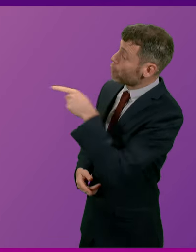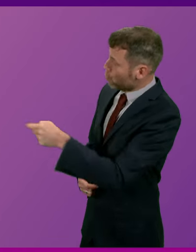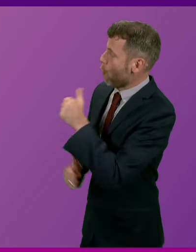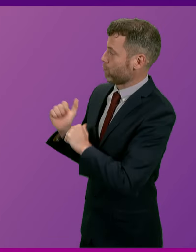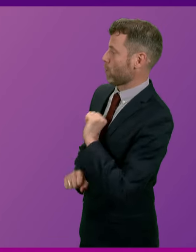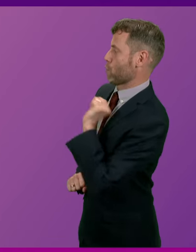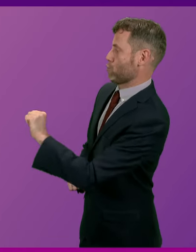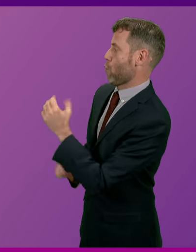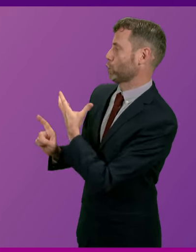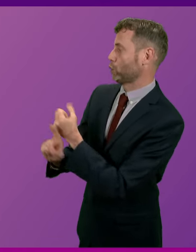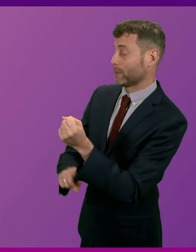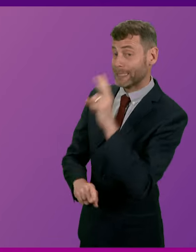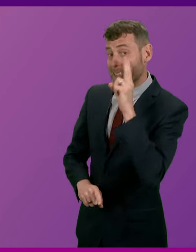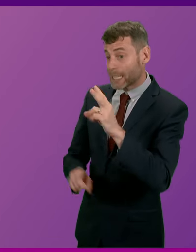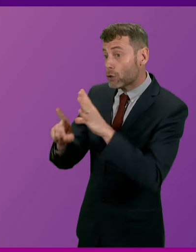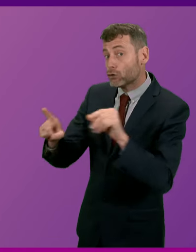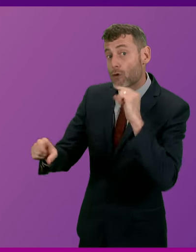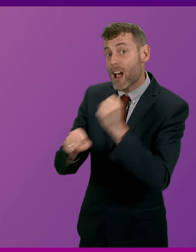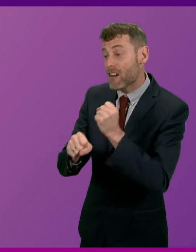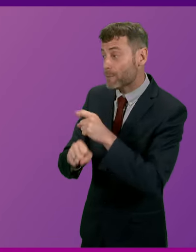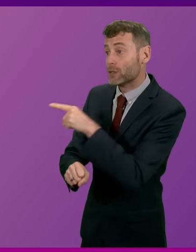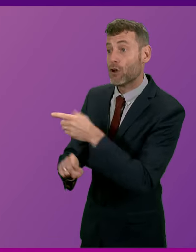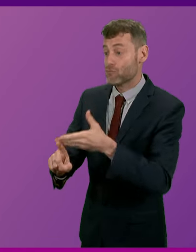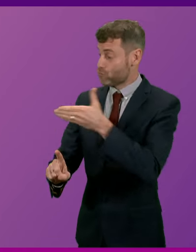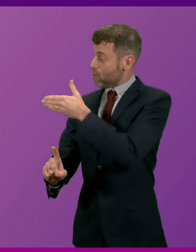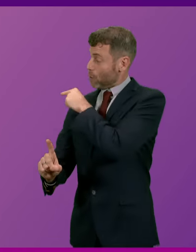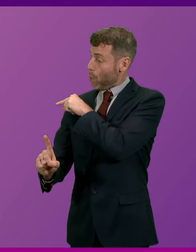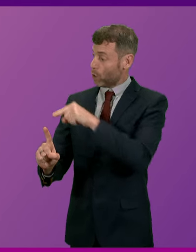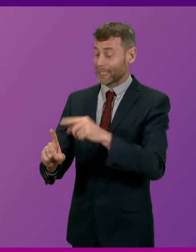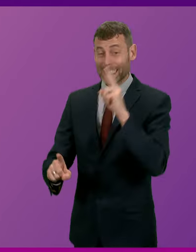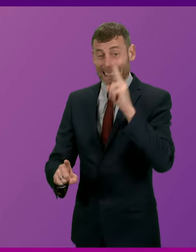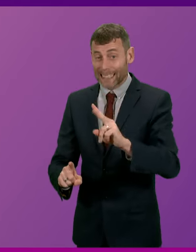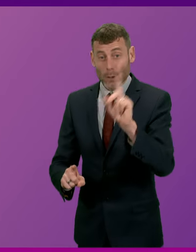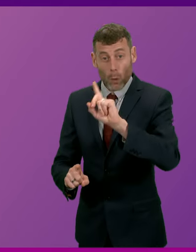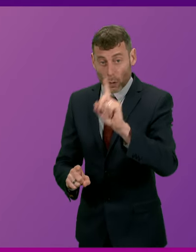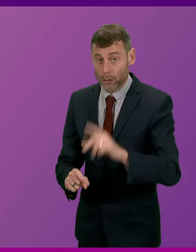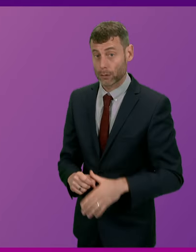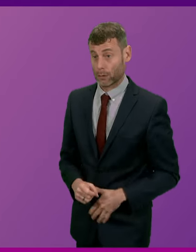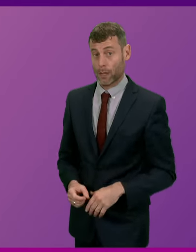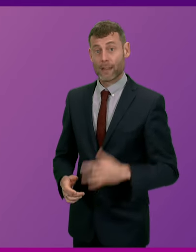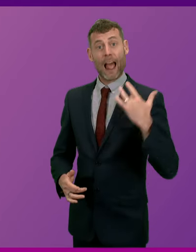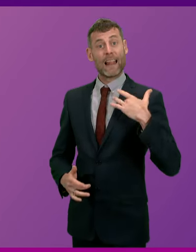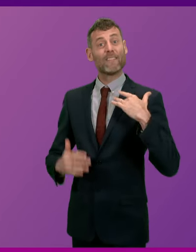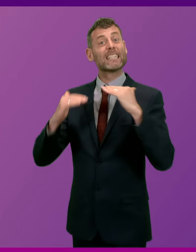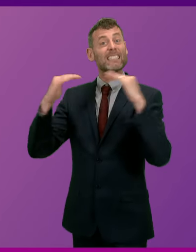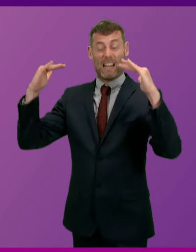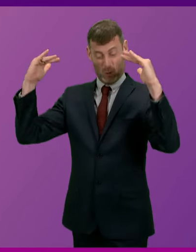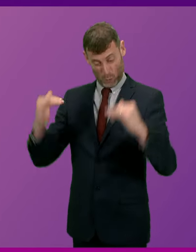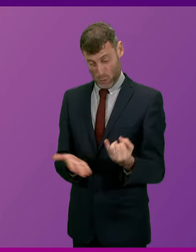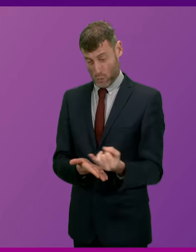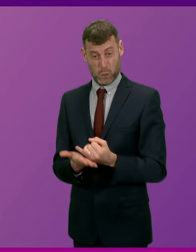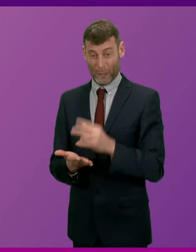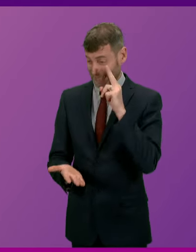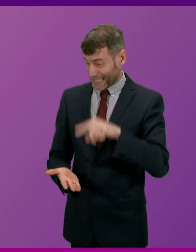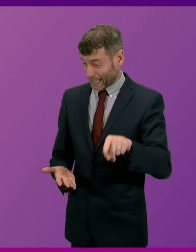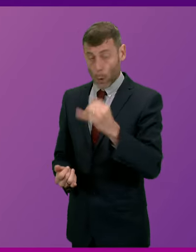of a Tory government record that has seen and overseen the biggest fall in living standards on record?